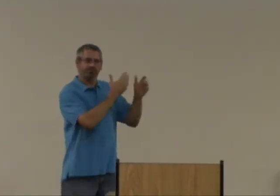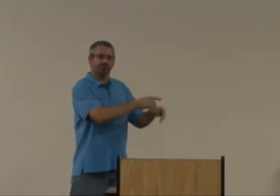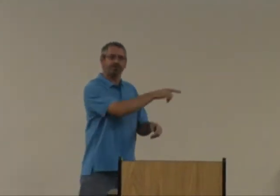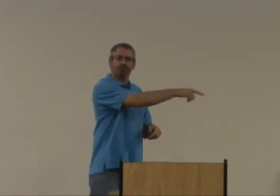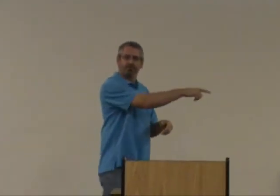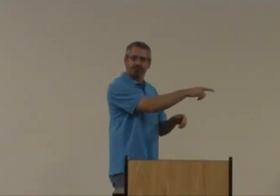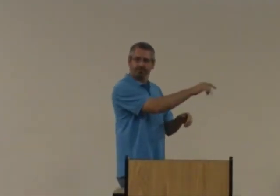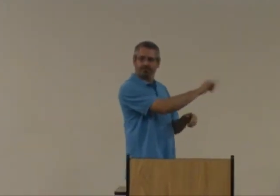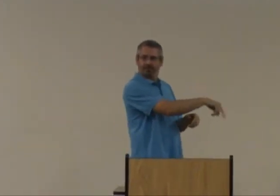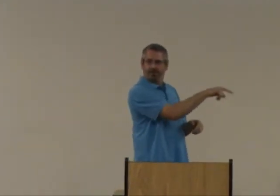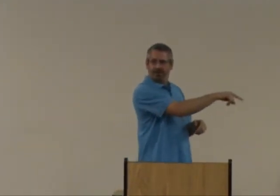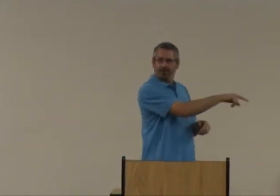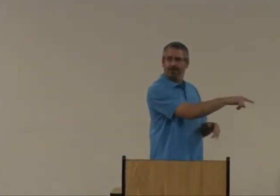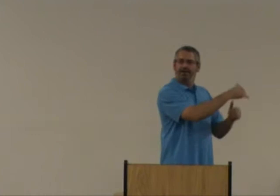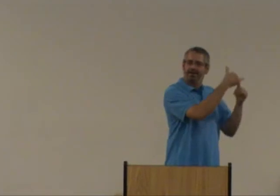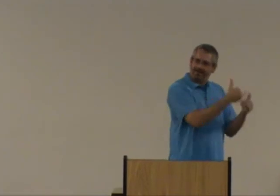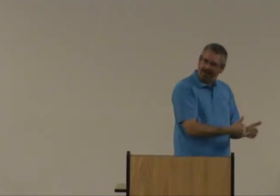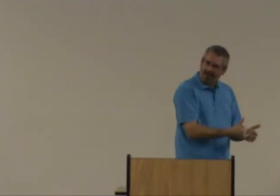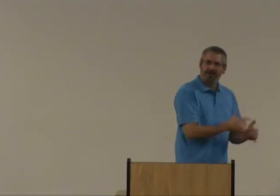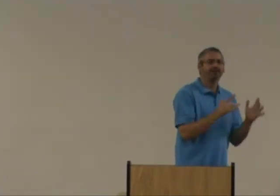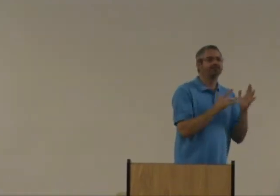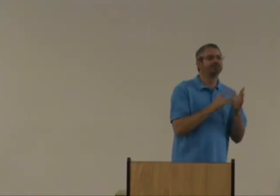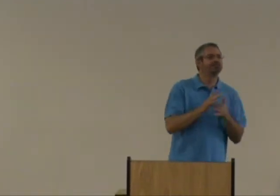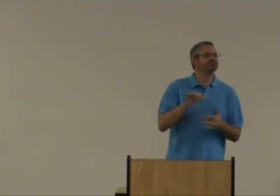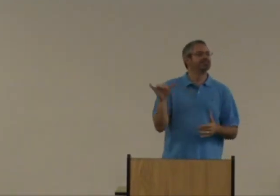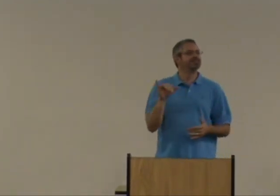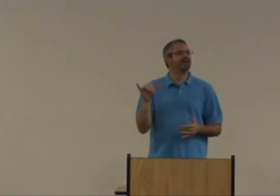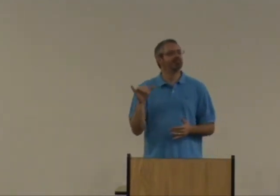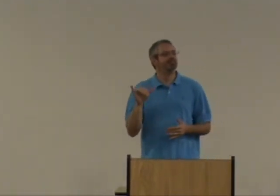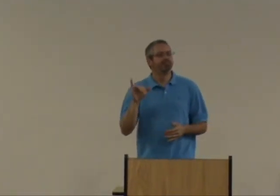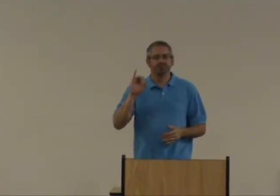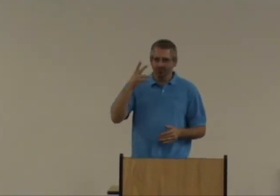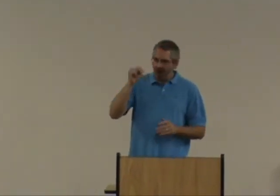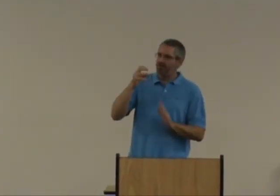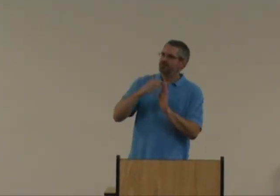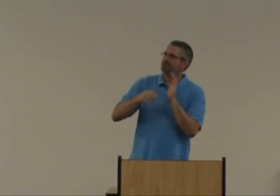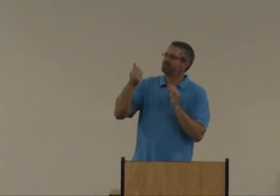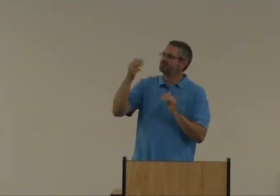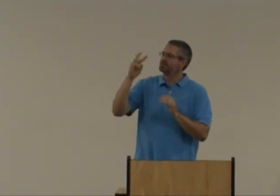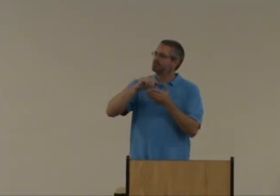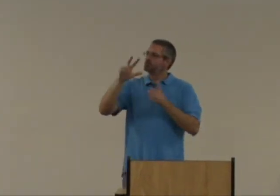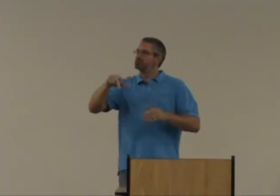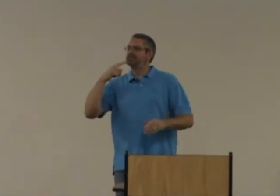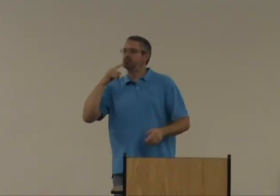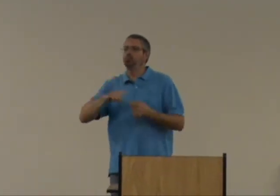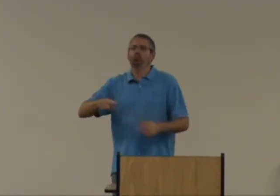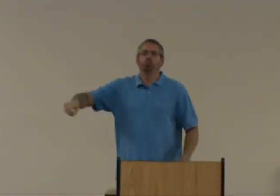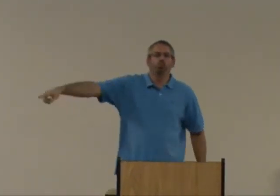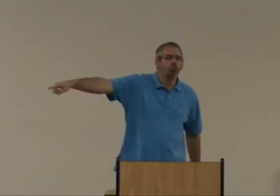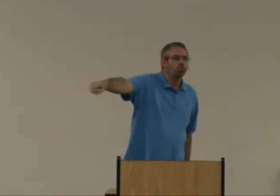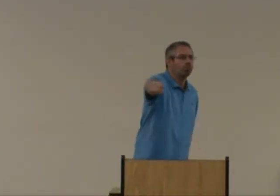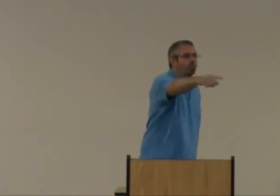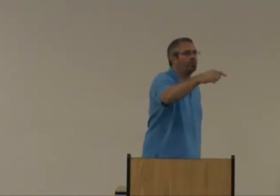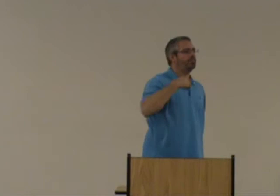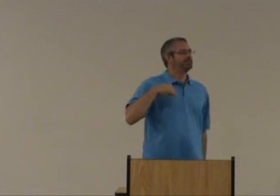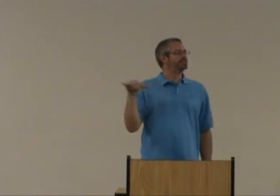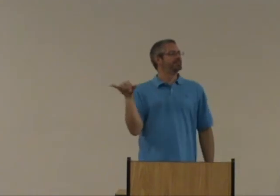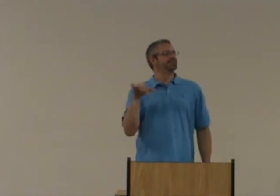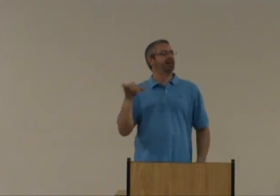And he's talking to his followers there. Now, Jesus is the same. John, chapter 16, verse 33. He's talking